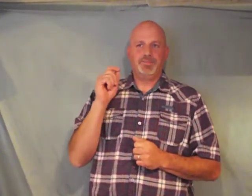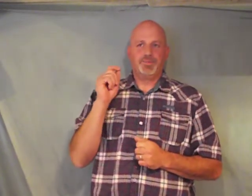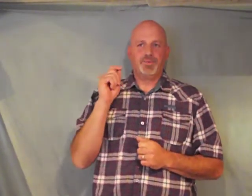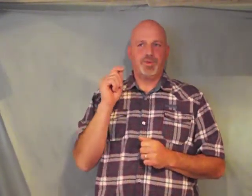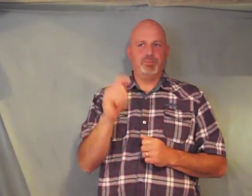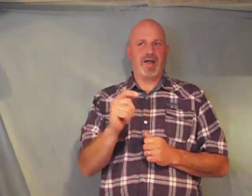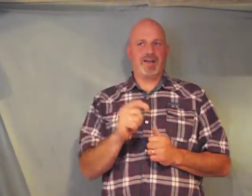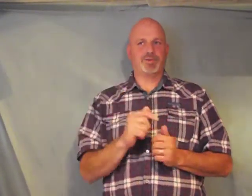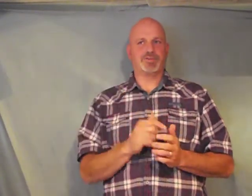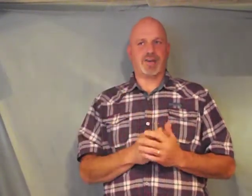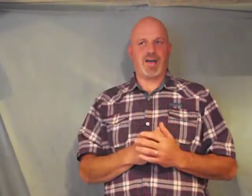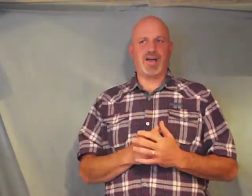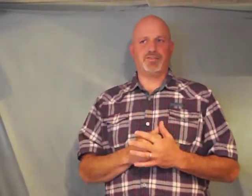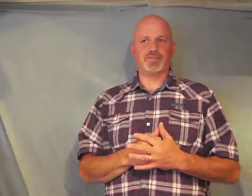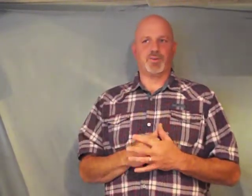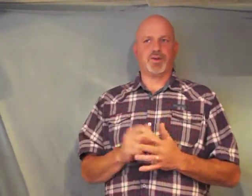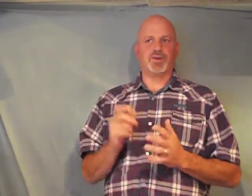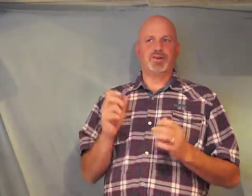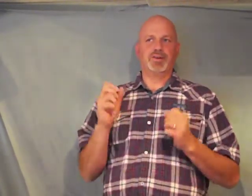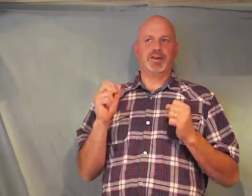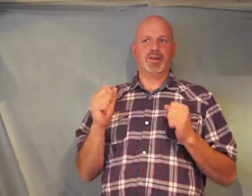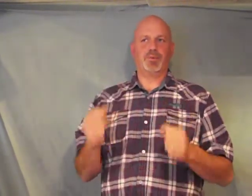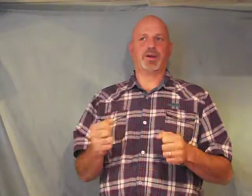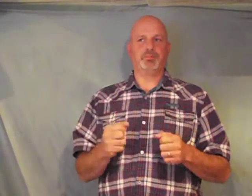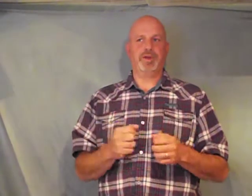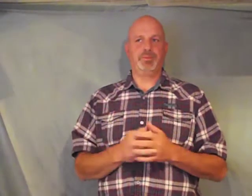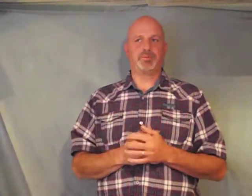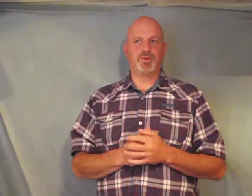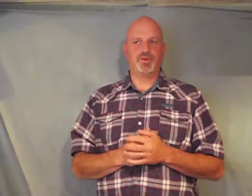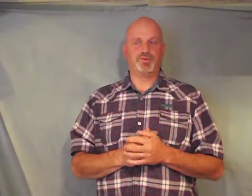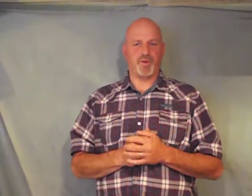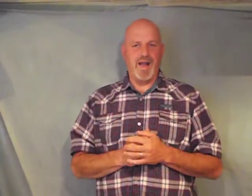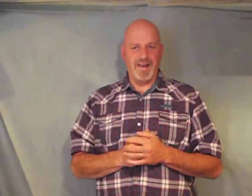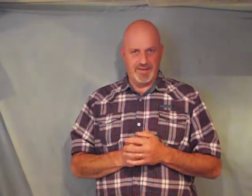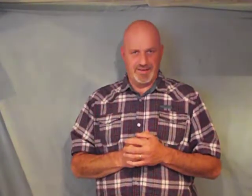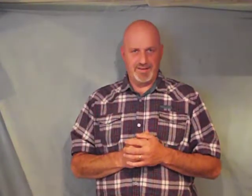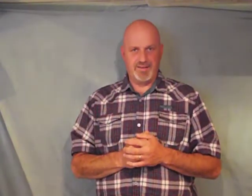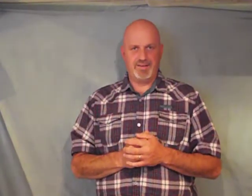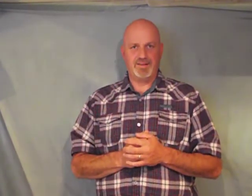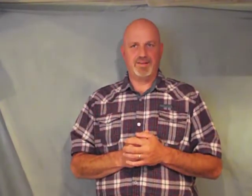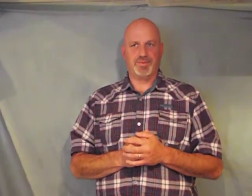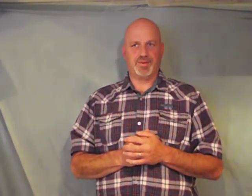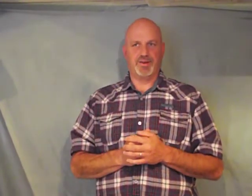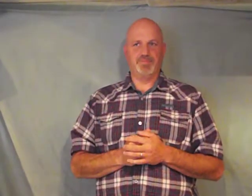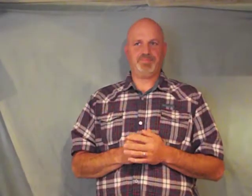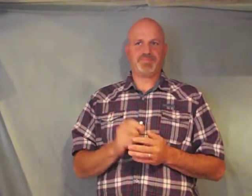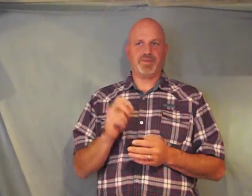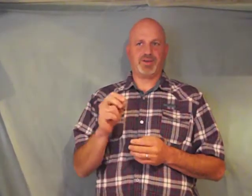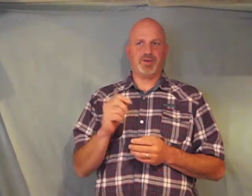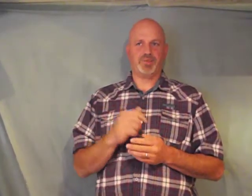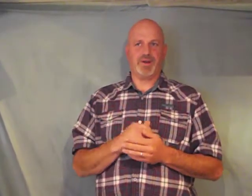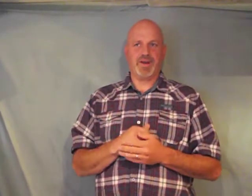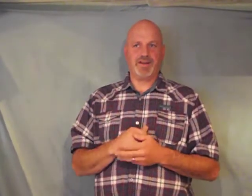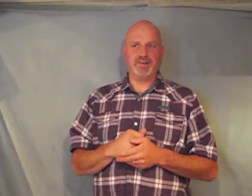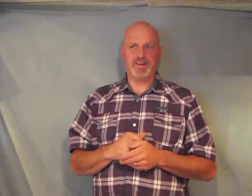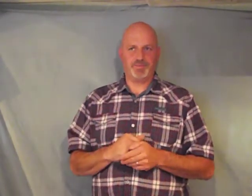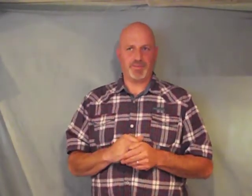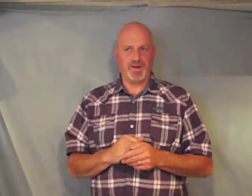reminders to God of his word that we can be proved right through it Psalms 119 49